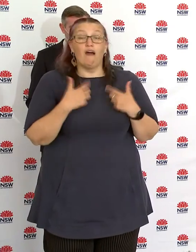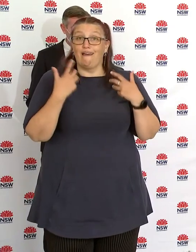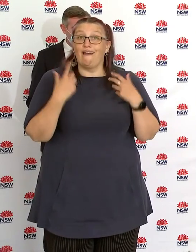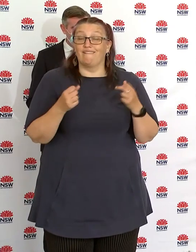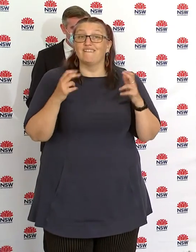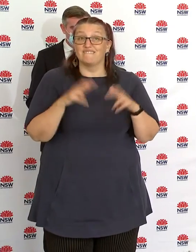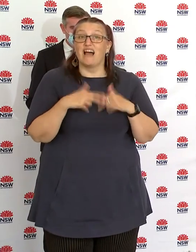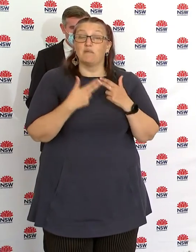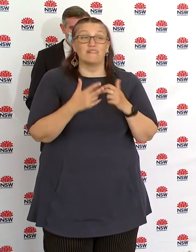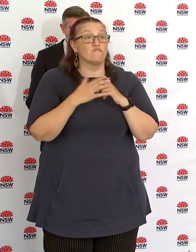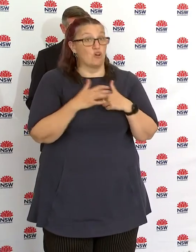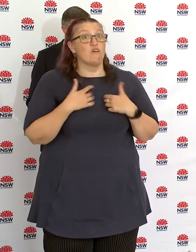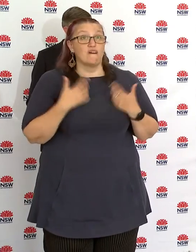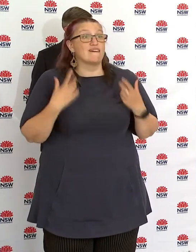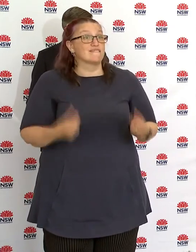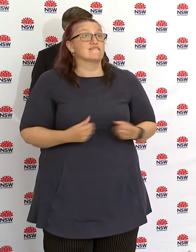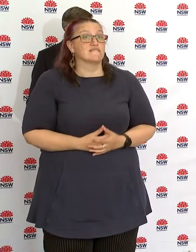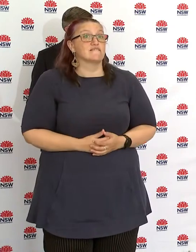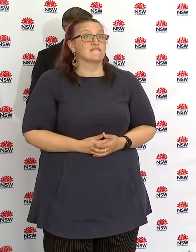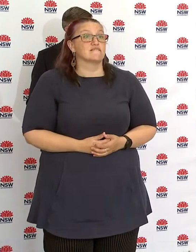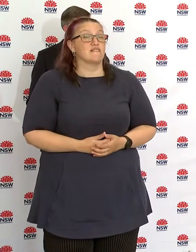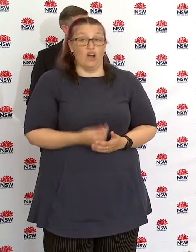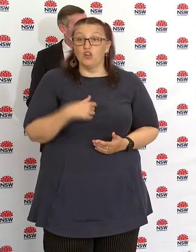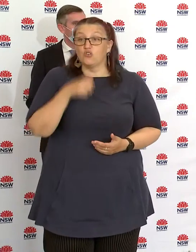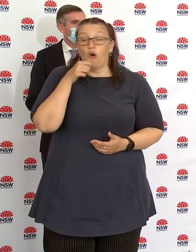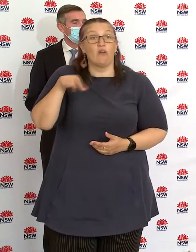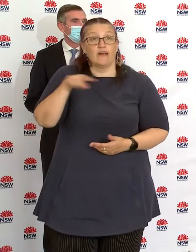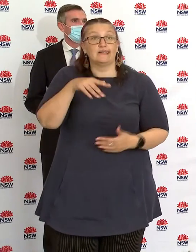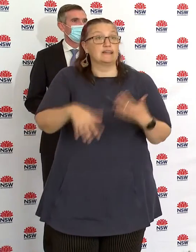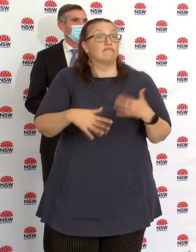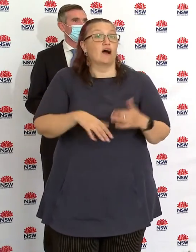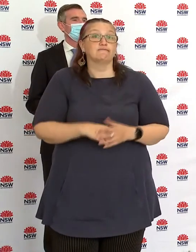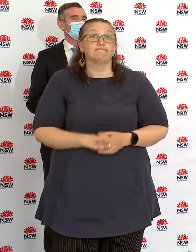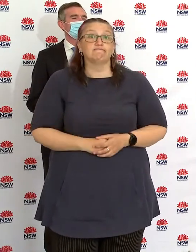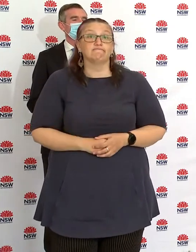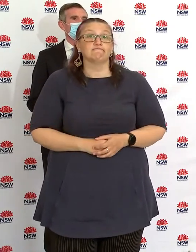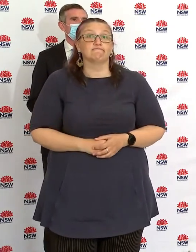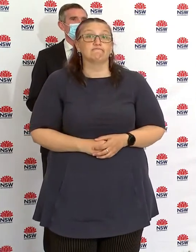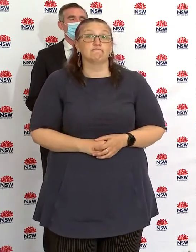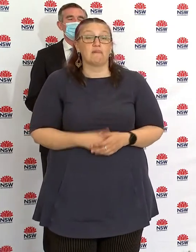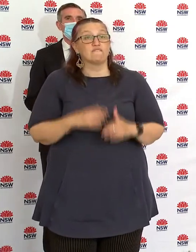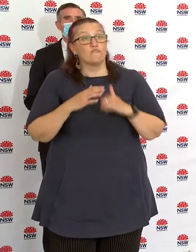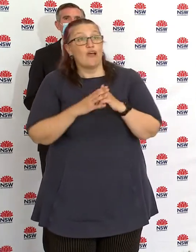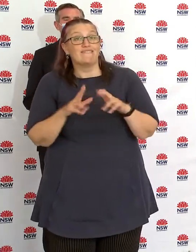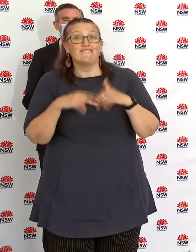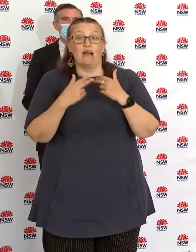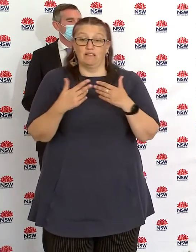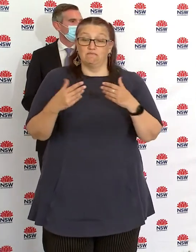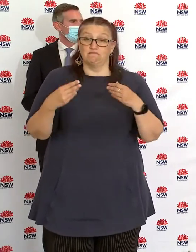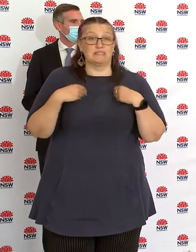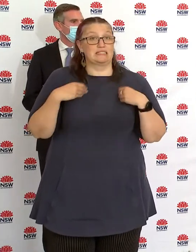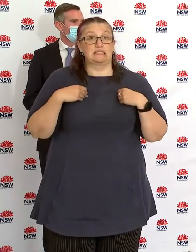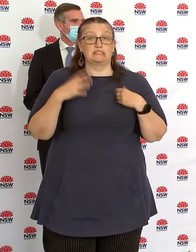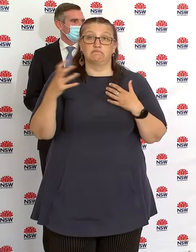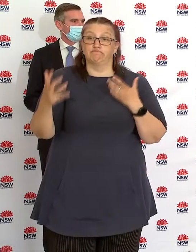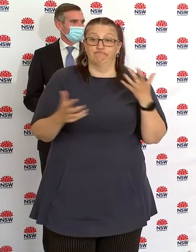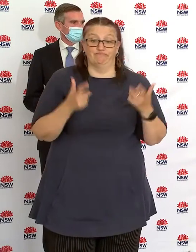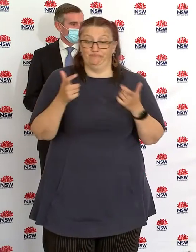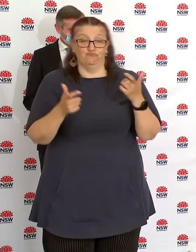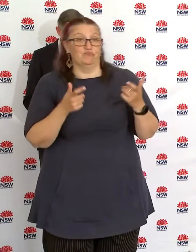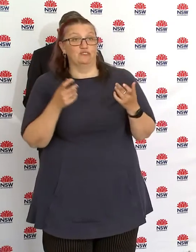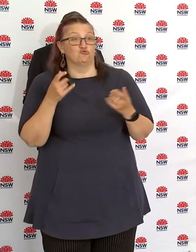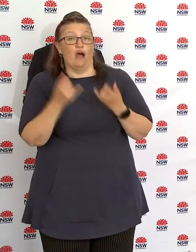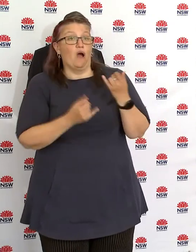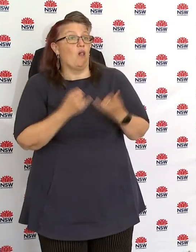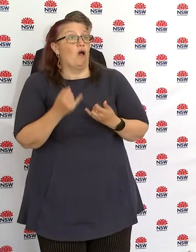or friends or family or people doing it tough, whether it's businesses closing down, we're all affected. And none of us are immune from that